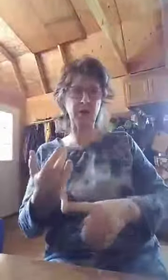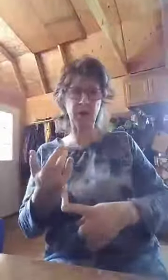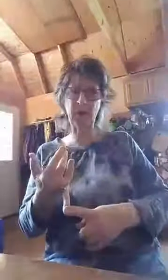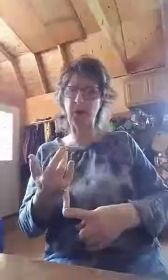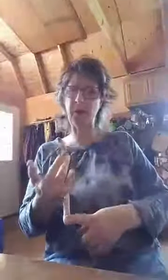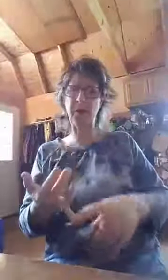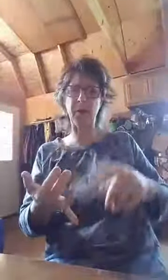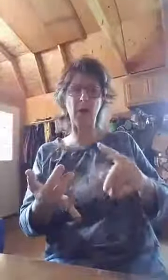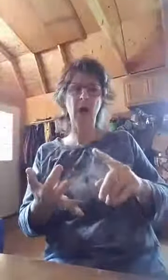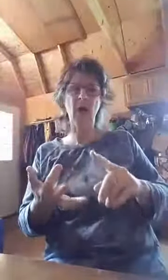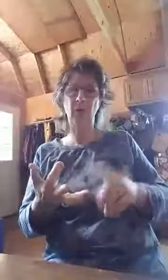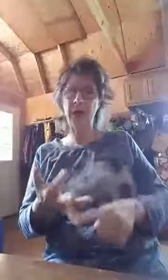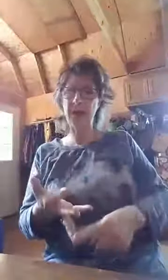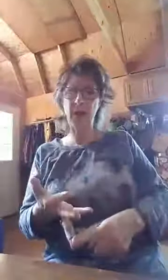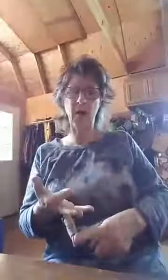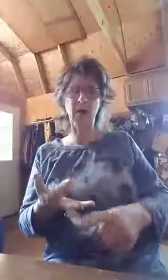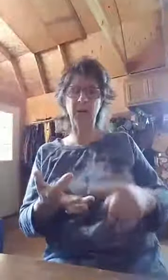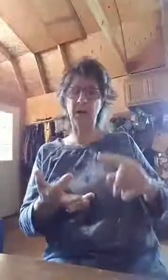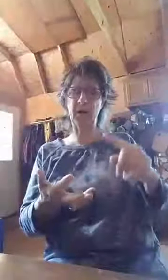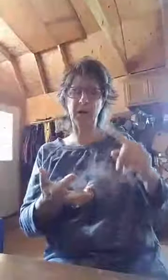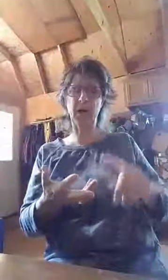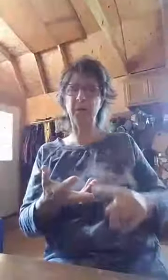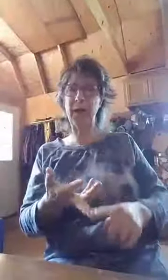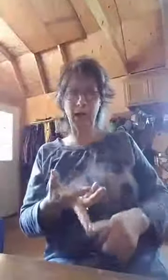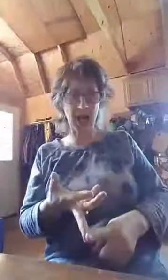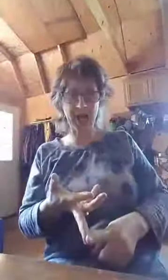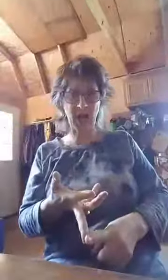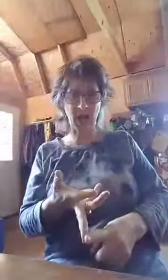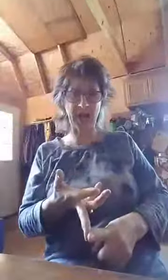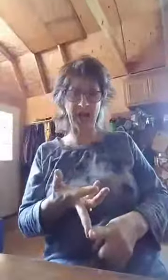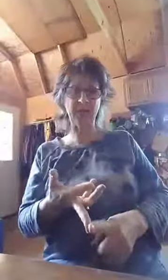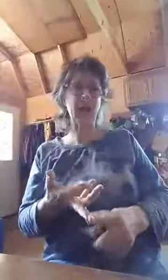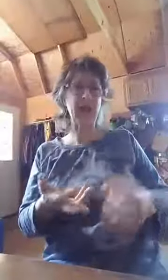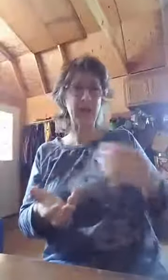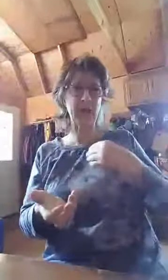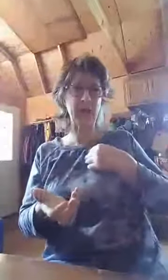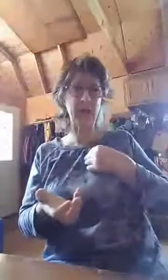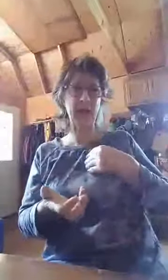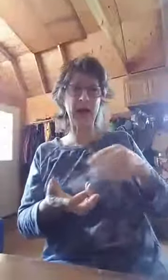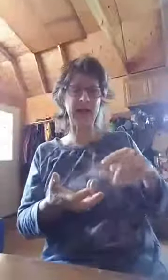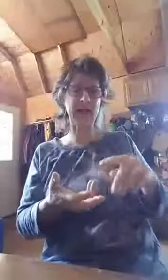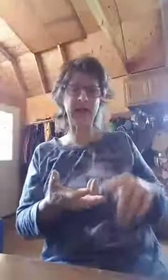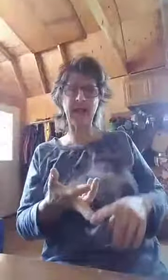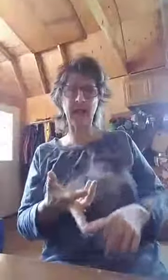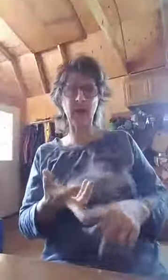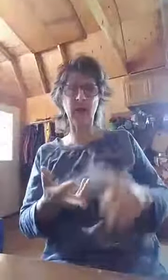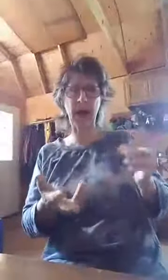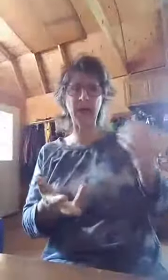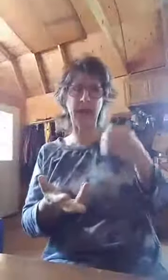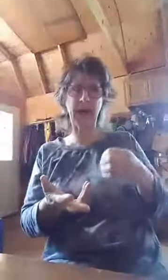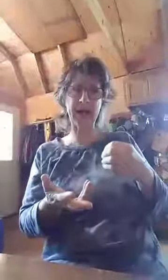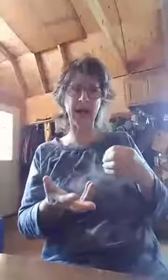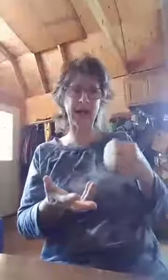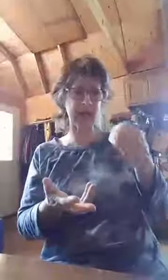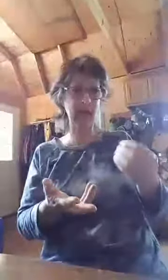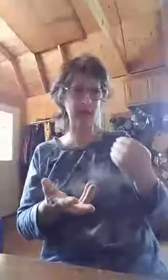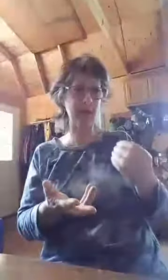books for other people, writing my own books, uh, playing ice hockey. I speak to my body and I say, you know how to play ice hockey safely.